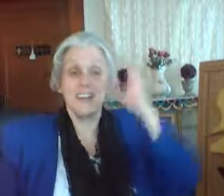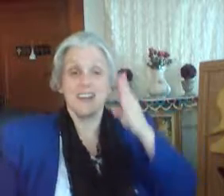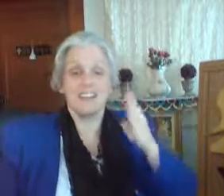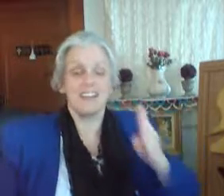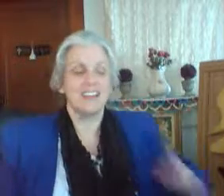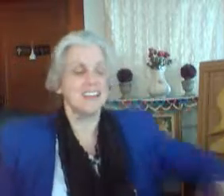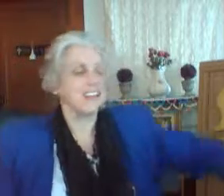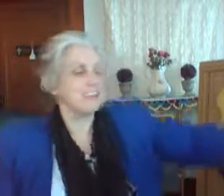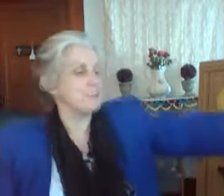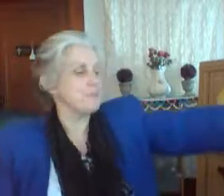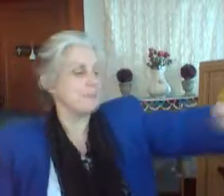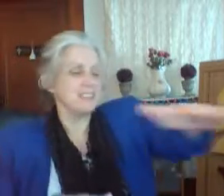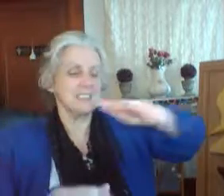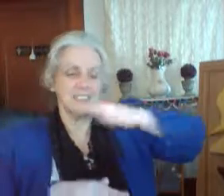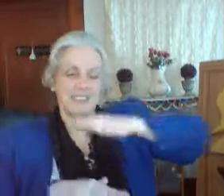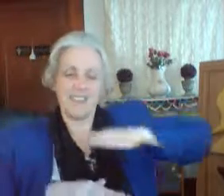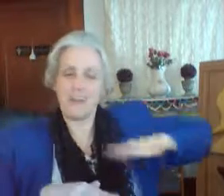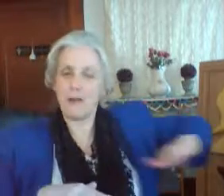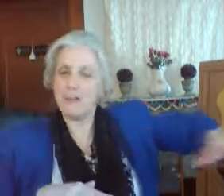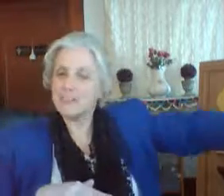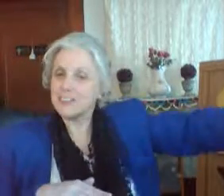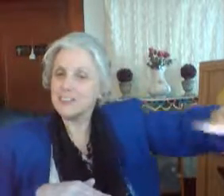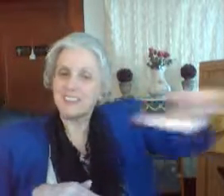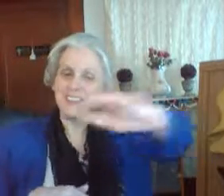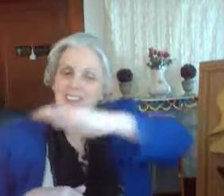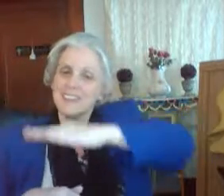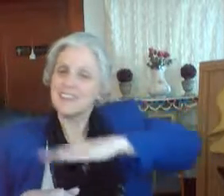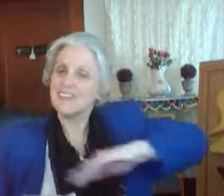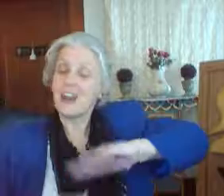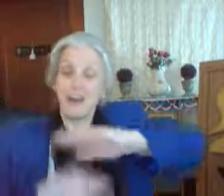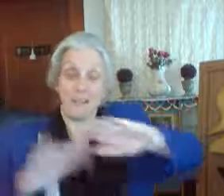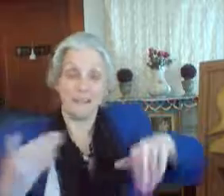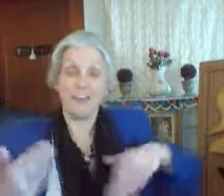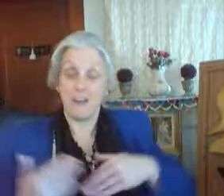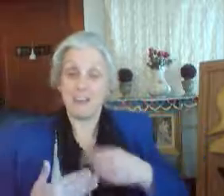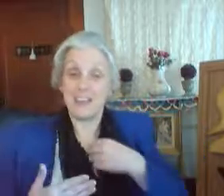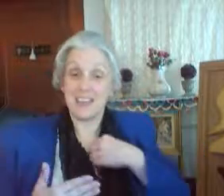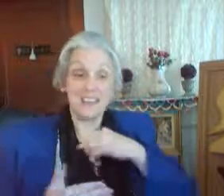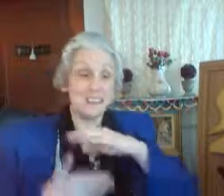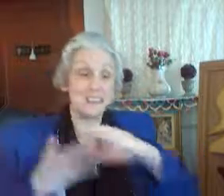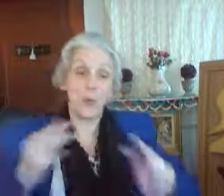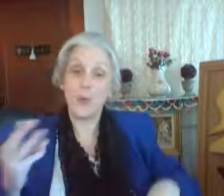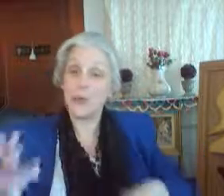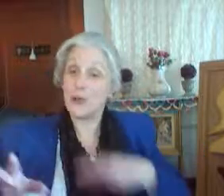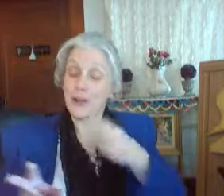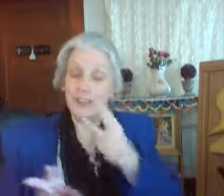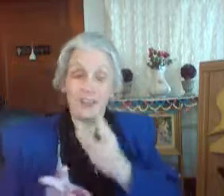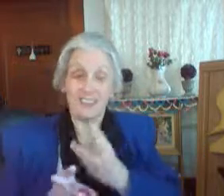are sweeping over me. The ramps of final, O God, sweeping me.